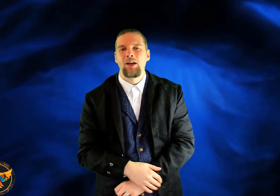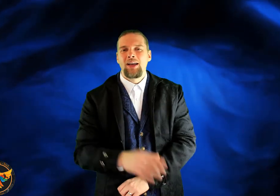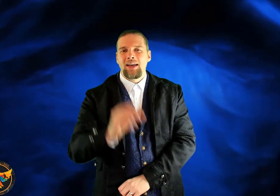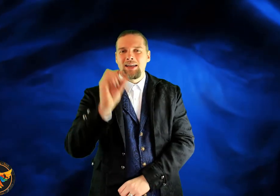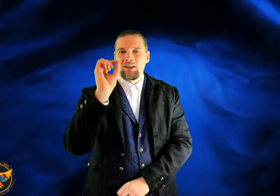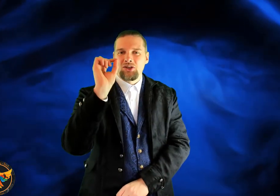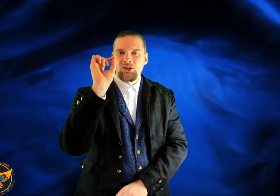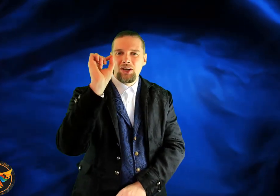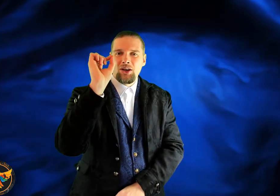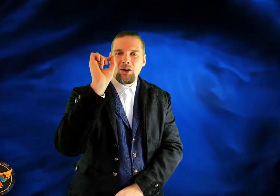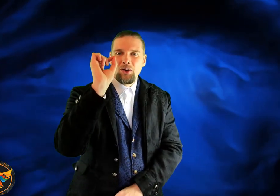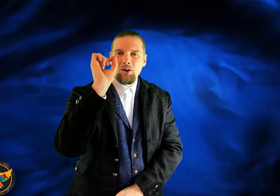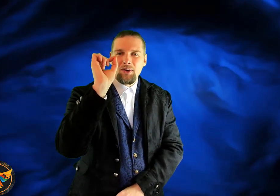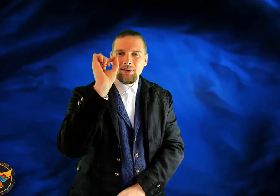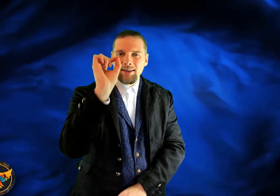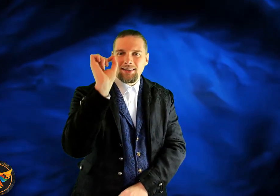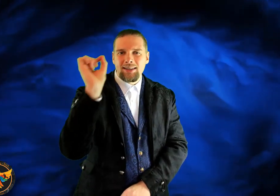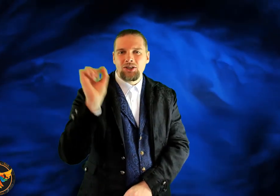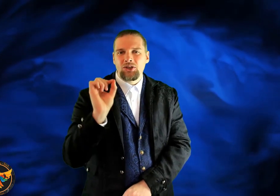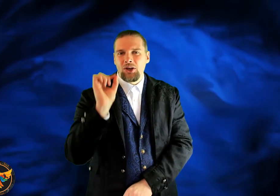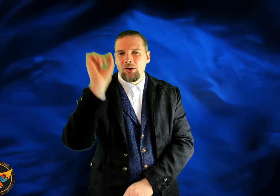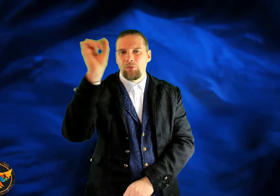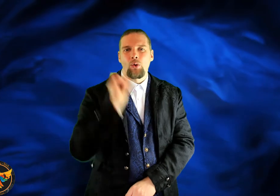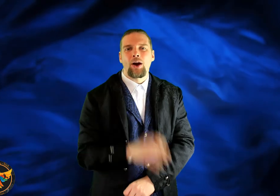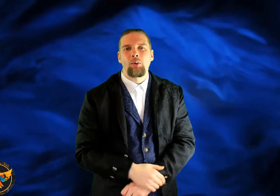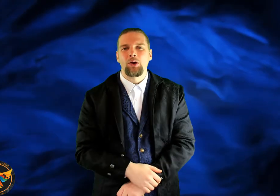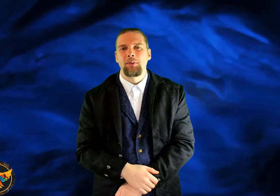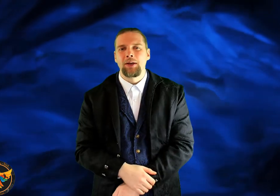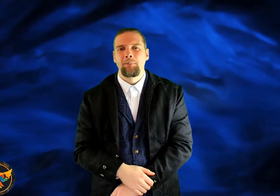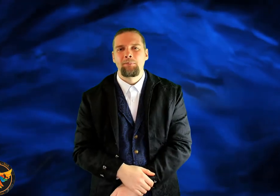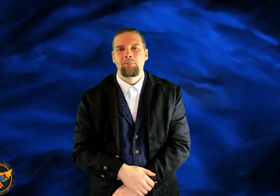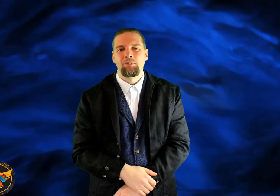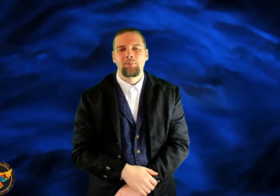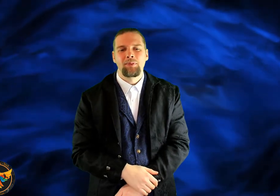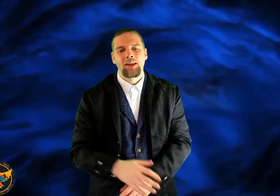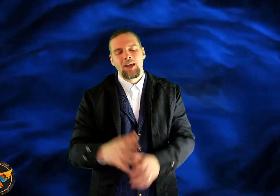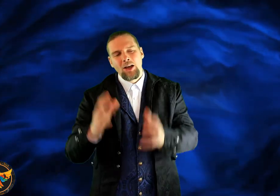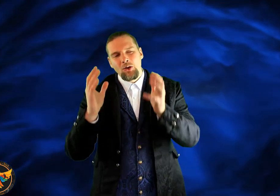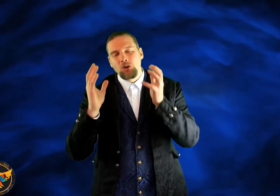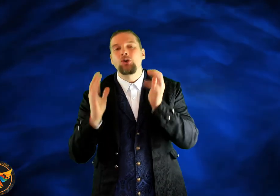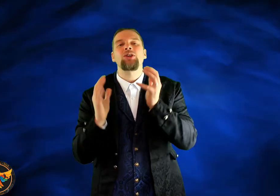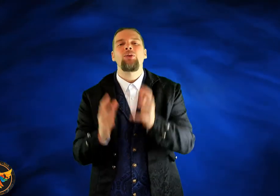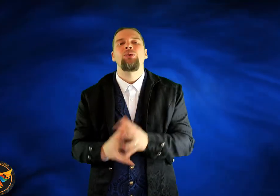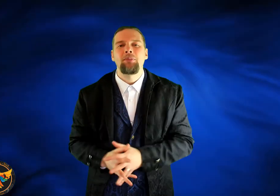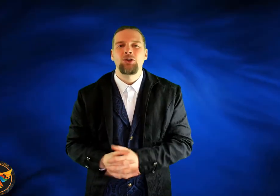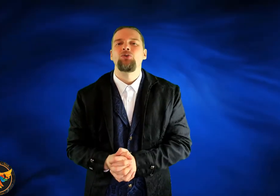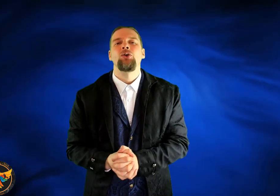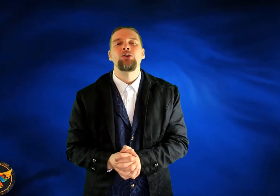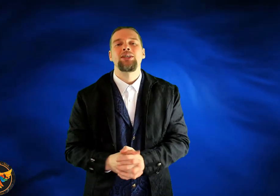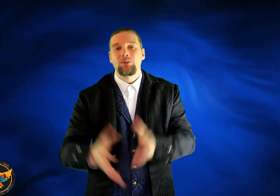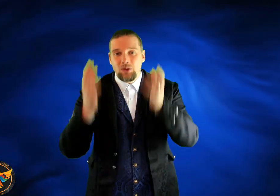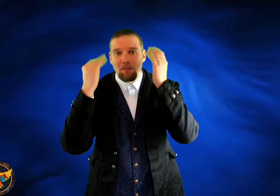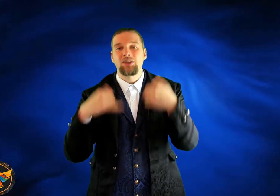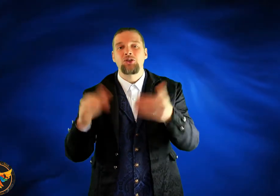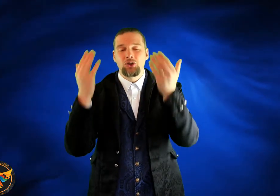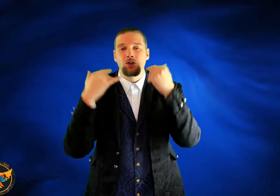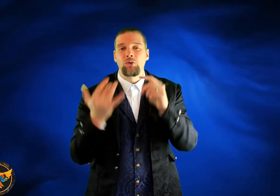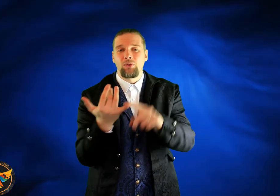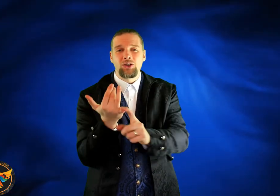is does this serve where I want to be? Your self-image folks are down to the messages that you feed